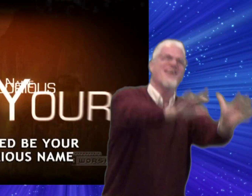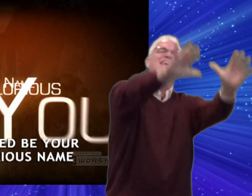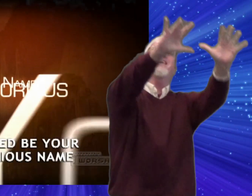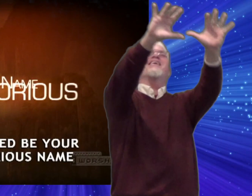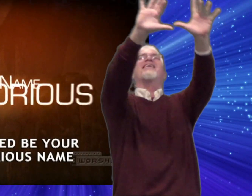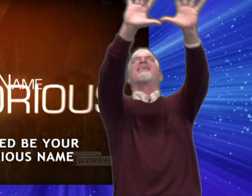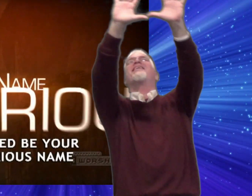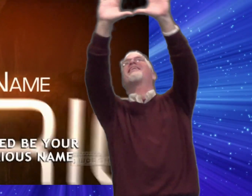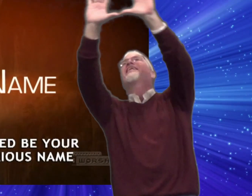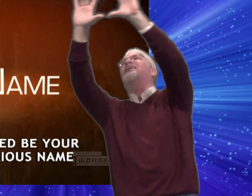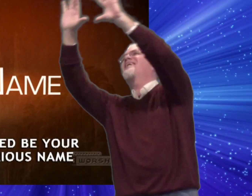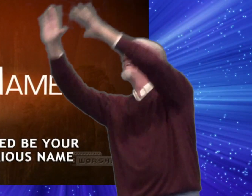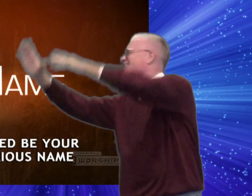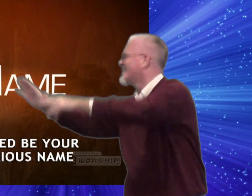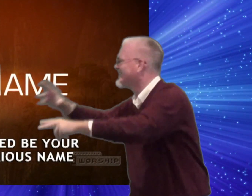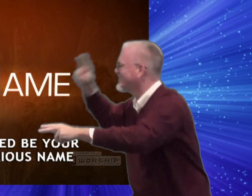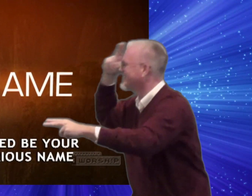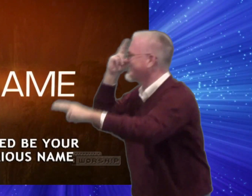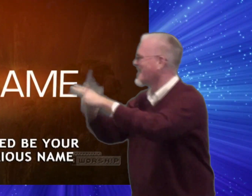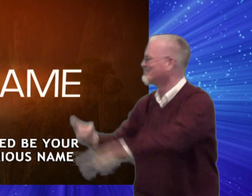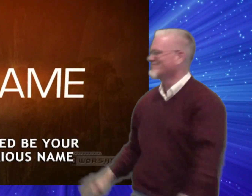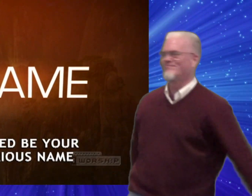glorious name